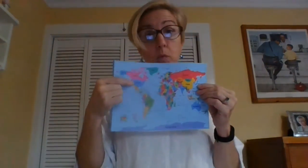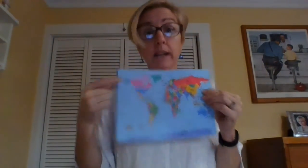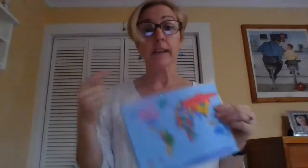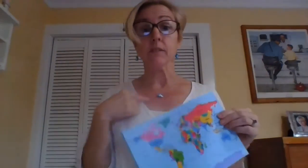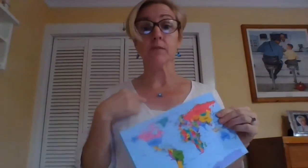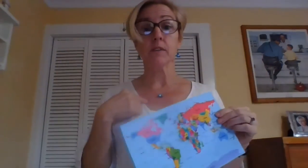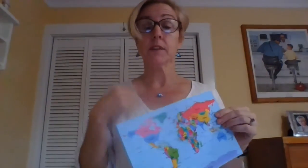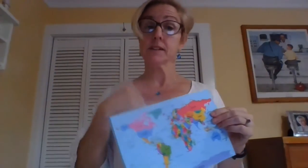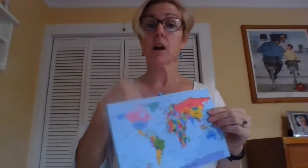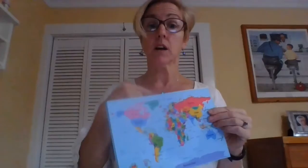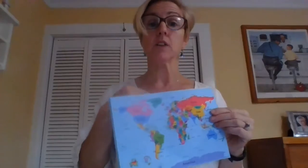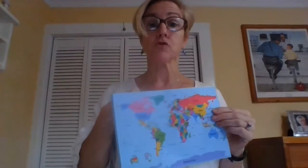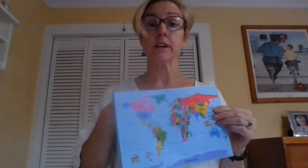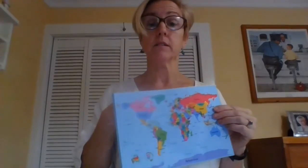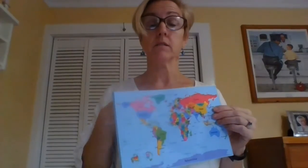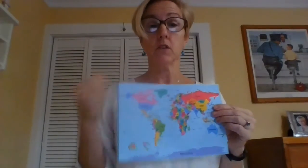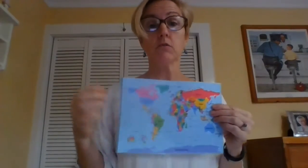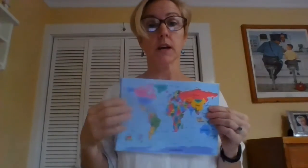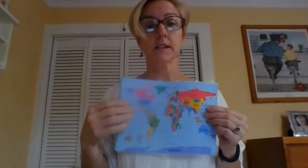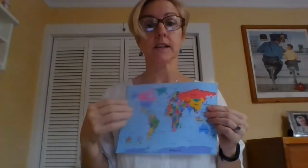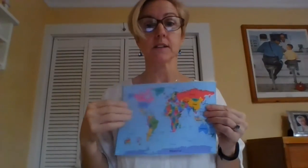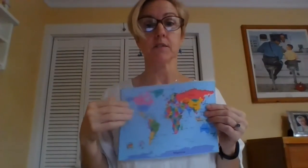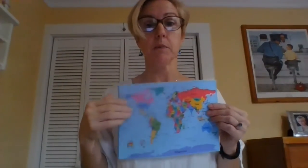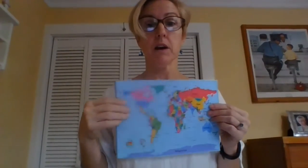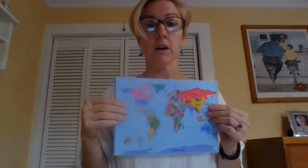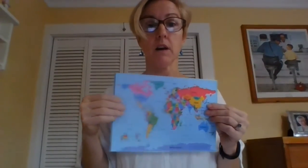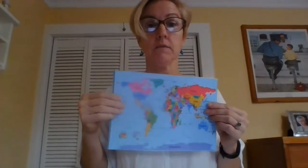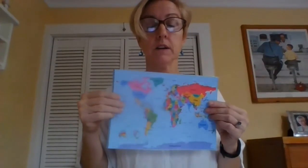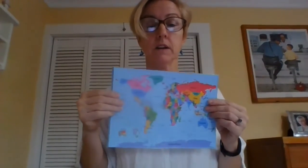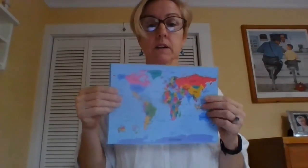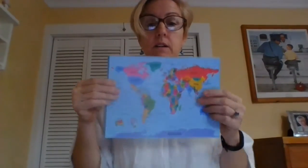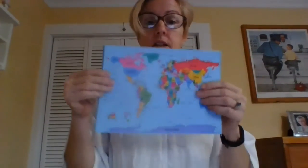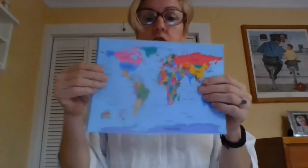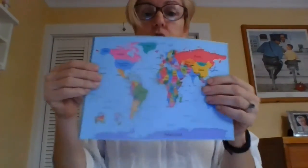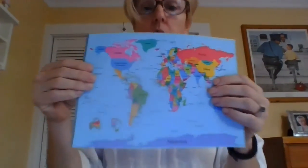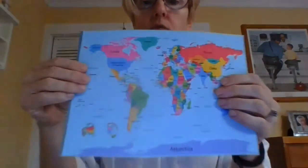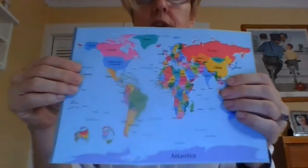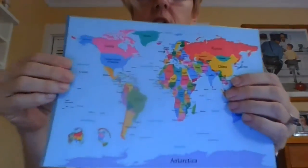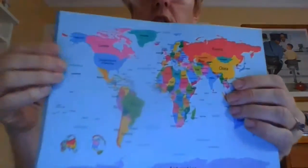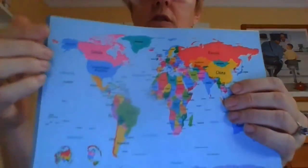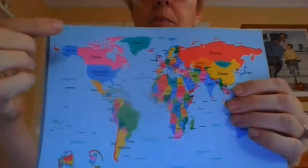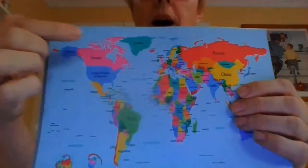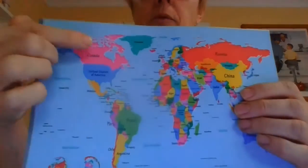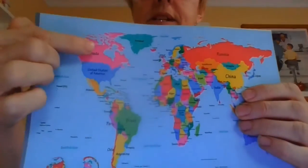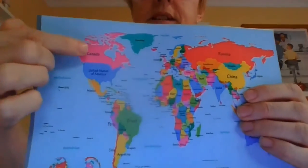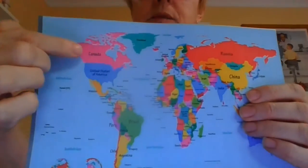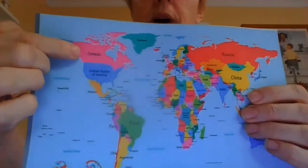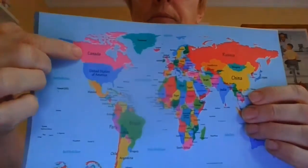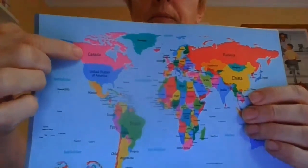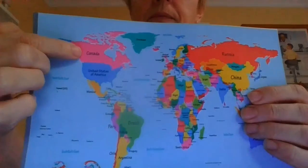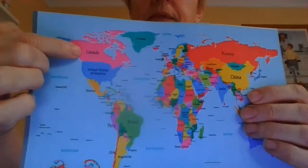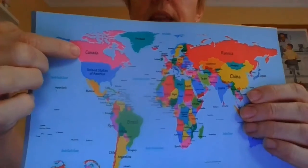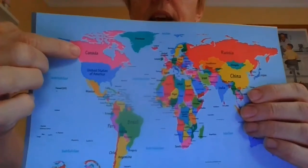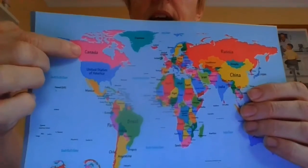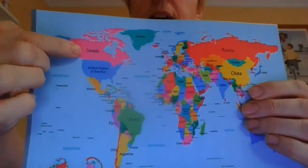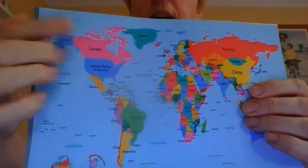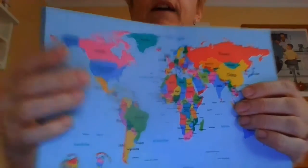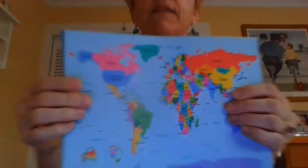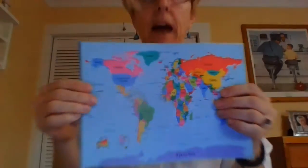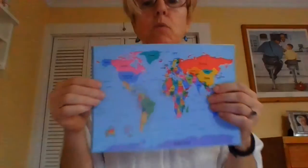where we live. That's our country, the United States of America. Let's do one real close by. What's this one? That